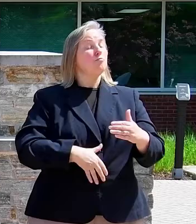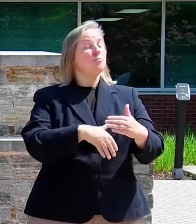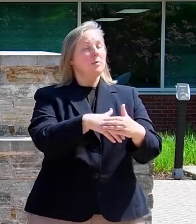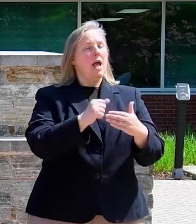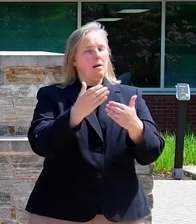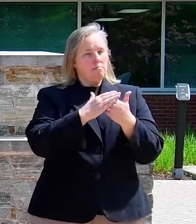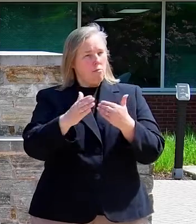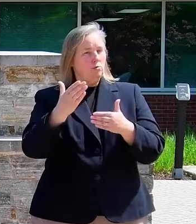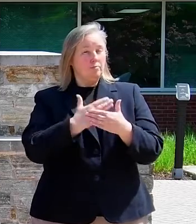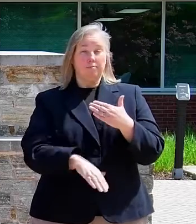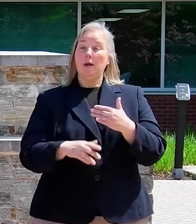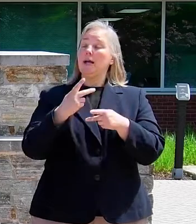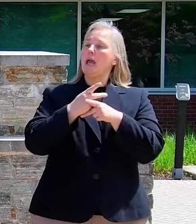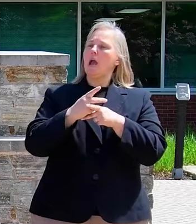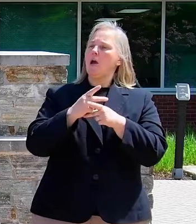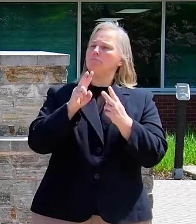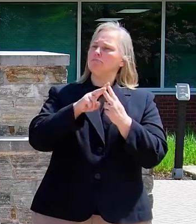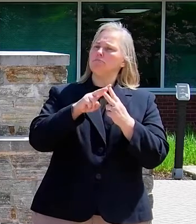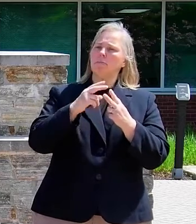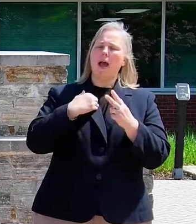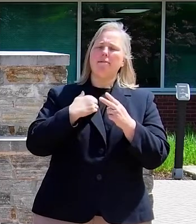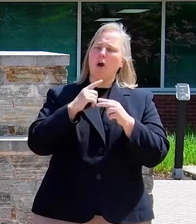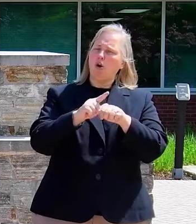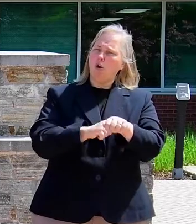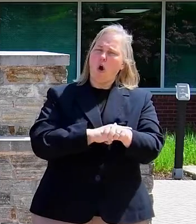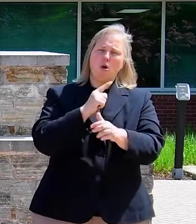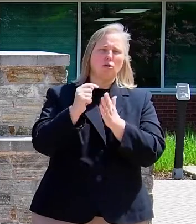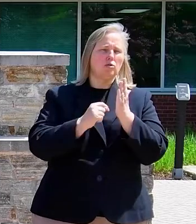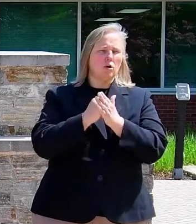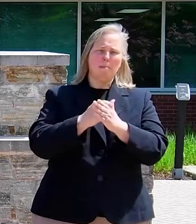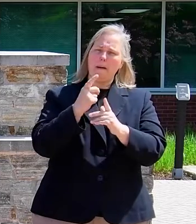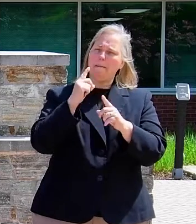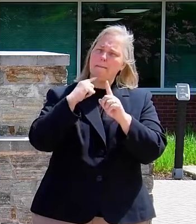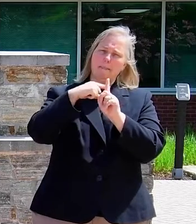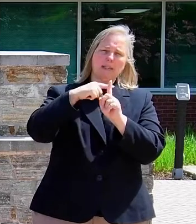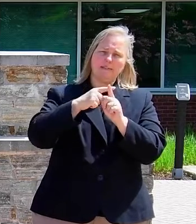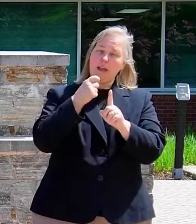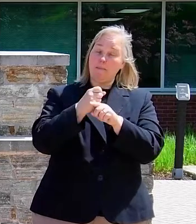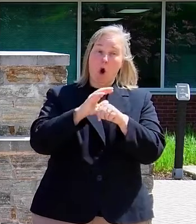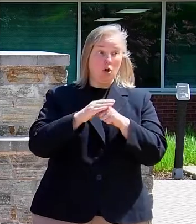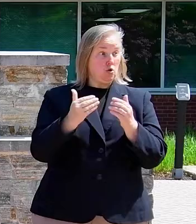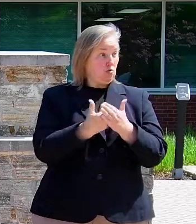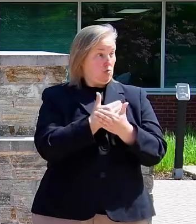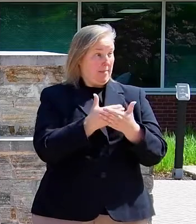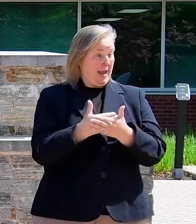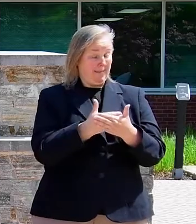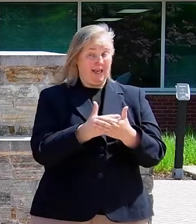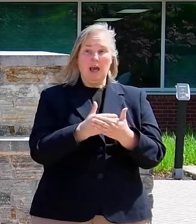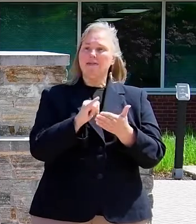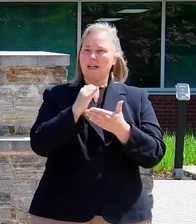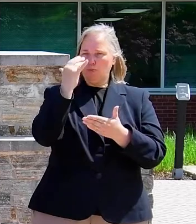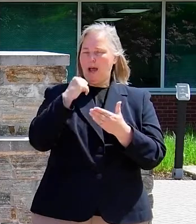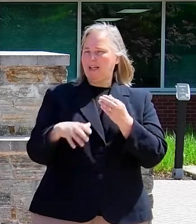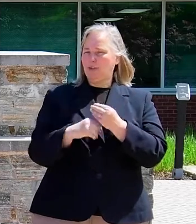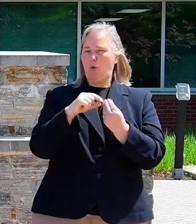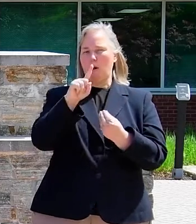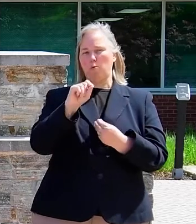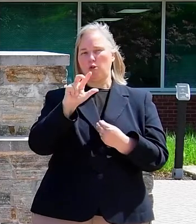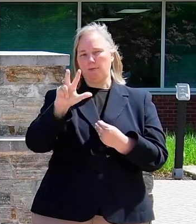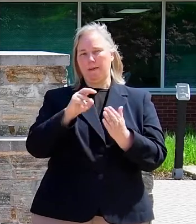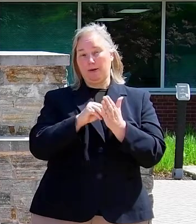care have a long-lasting positive impact on a new baby, and that's why this additional $1.3 million